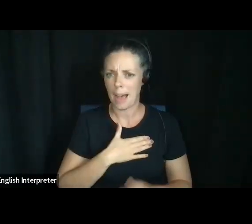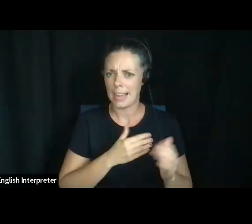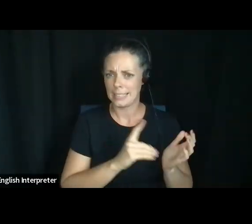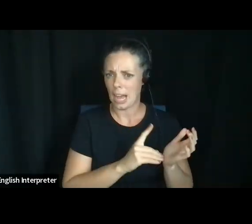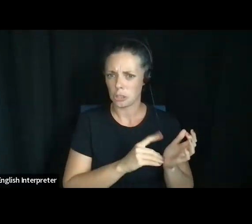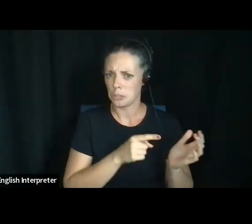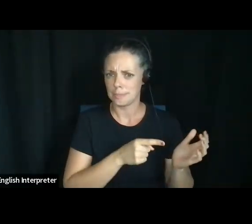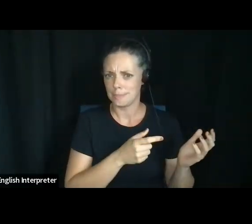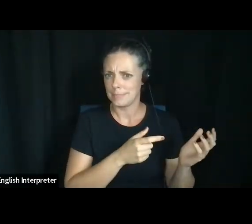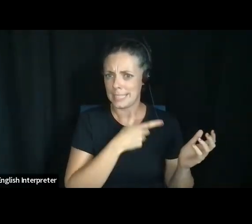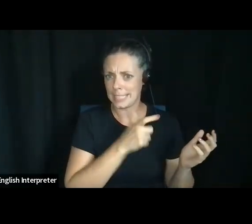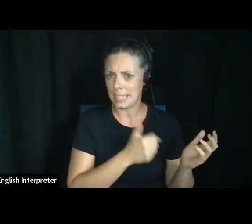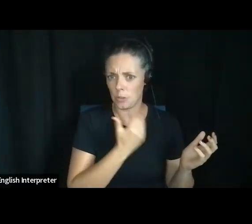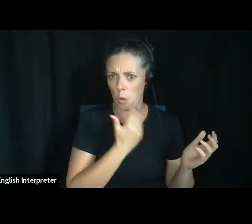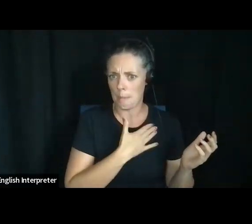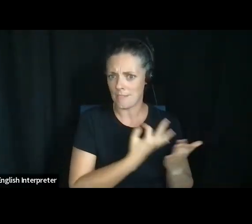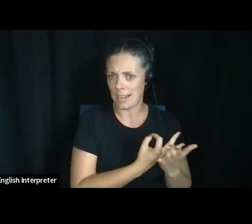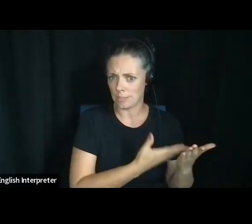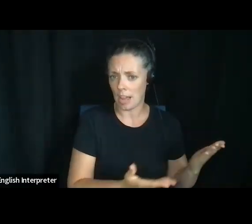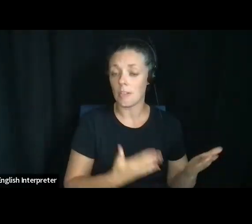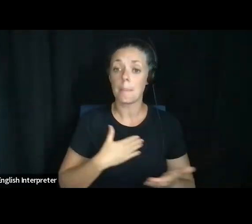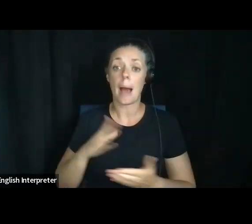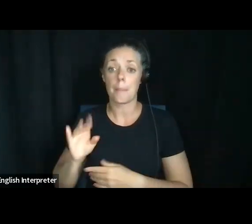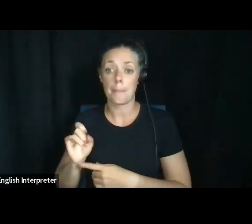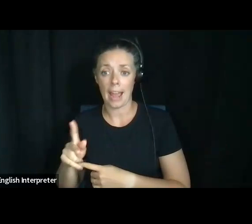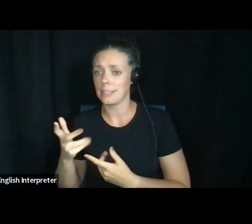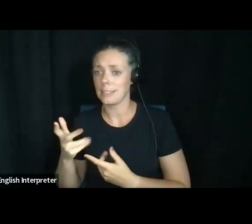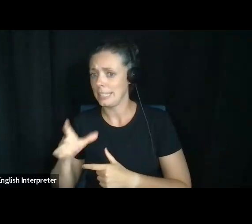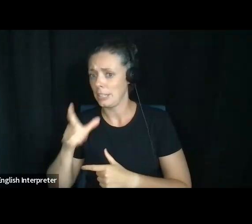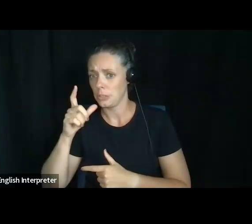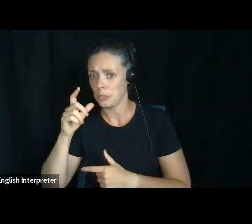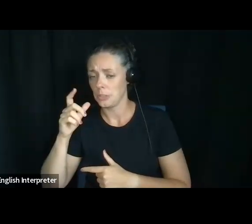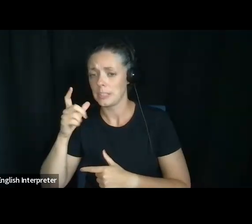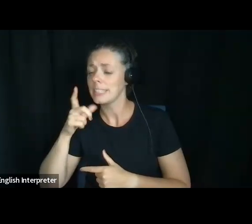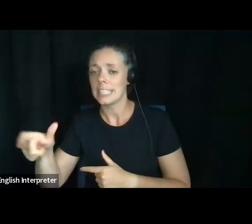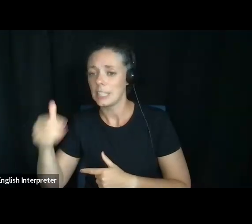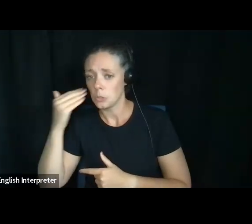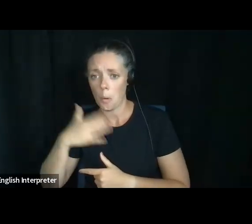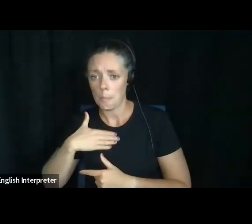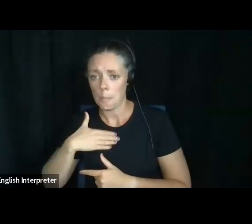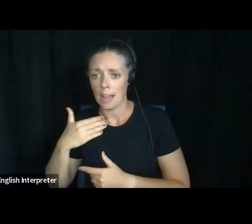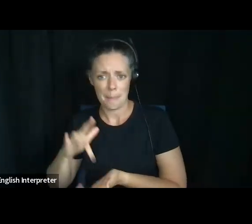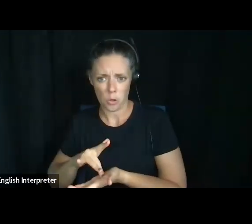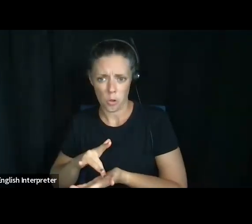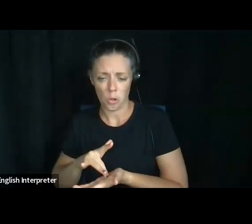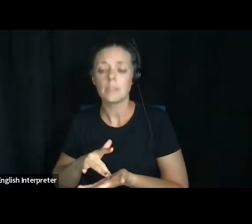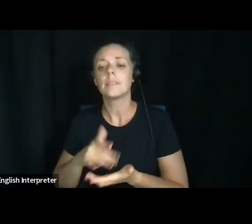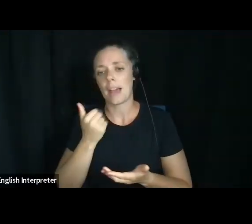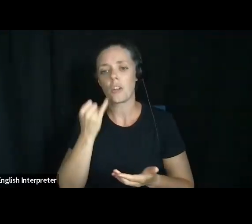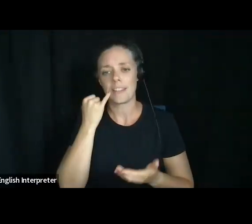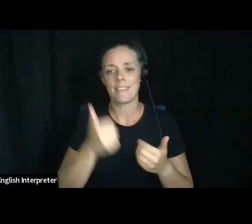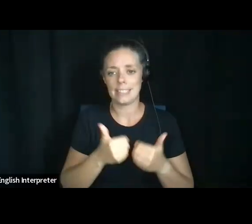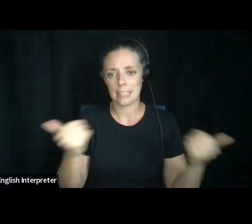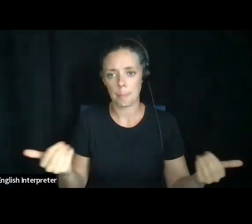financial stuff and my bank doesn't need to know my medical stuff. So I think it's better to just keep them separate. Um,